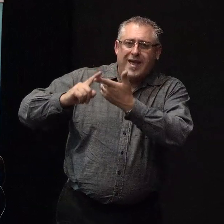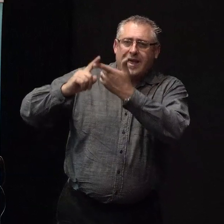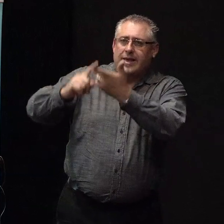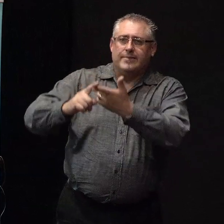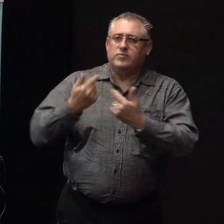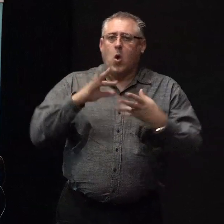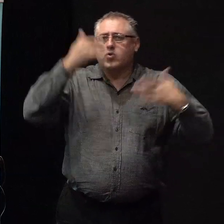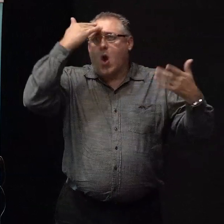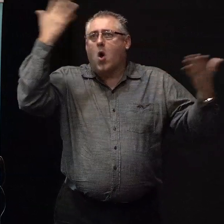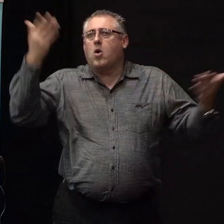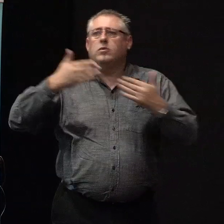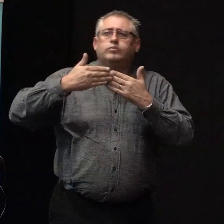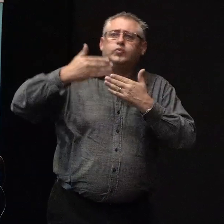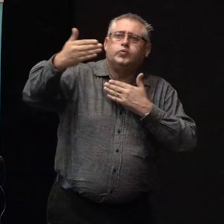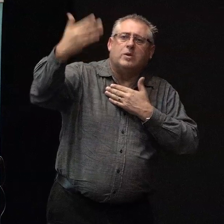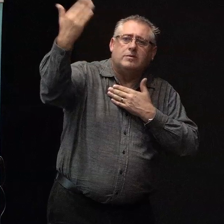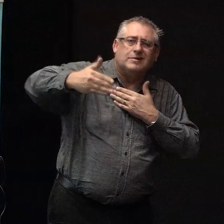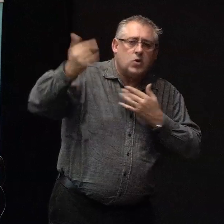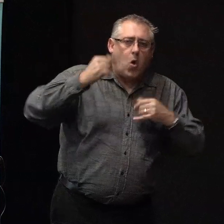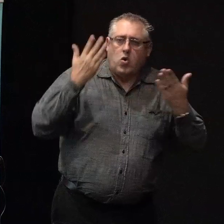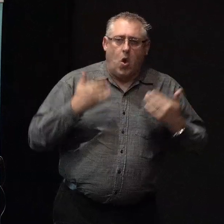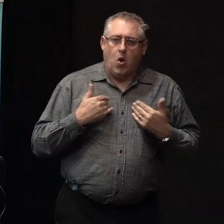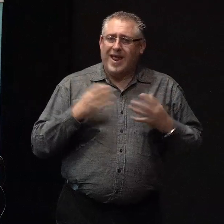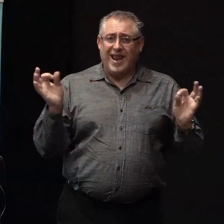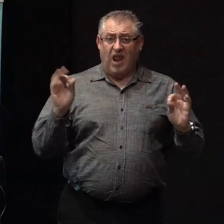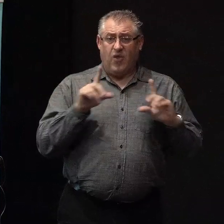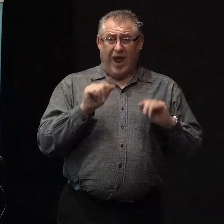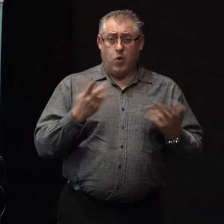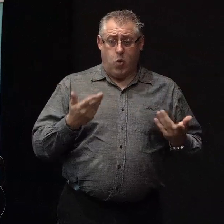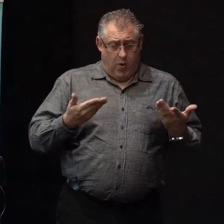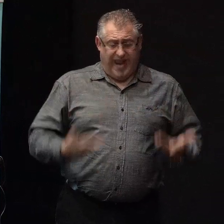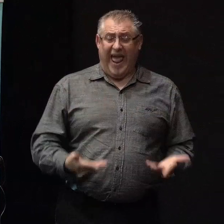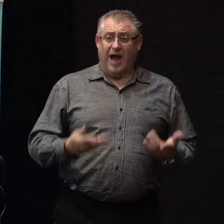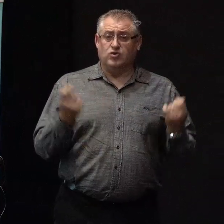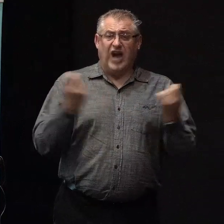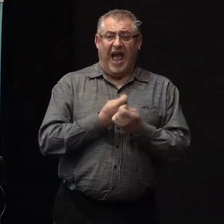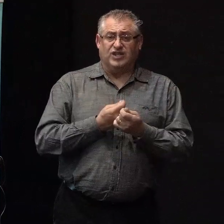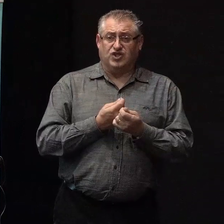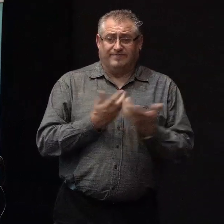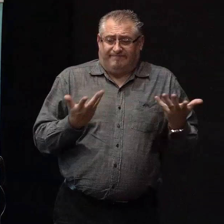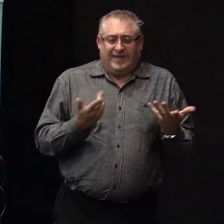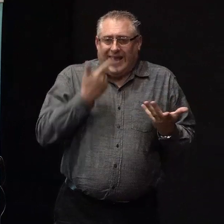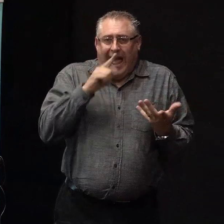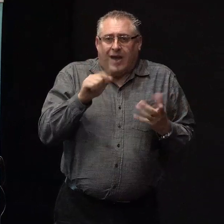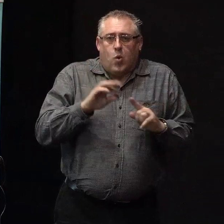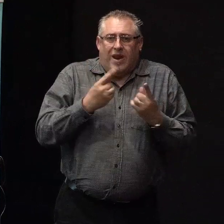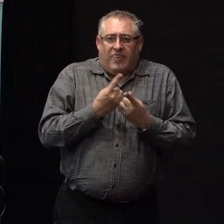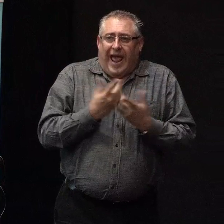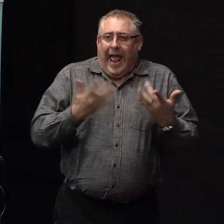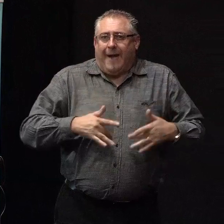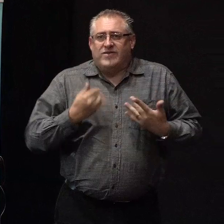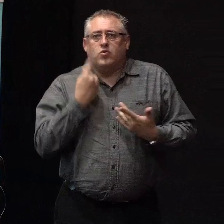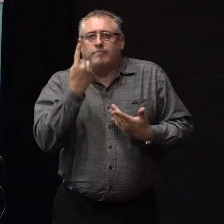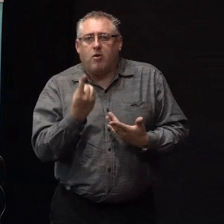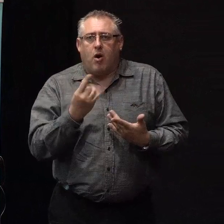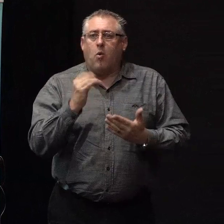length. You don't know when the end is. And there's certainly nothing you can do about it right now to change how you're going to be feeling tomorrow or what the